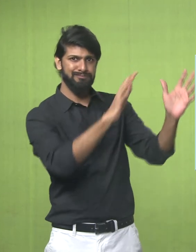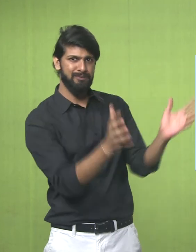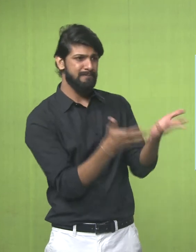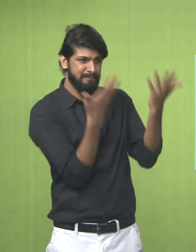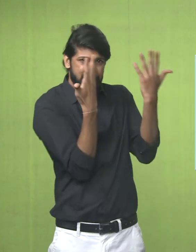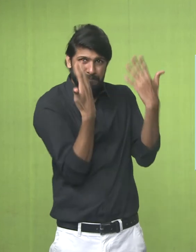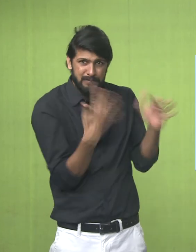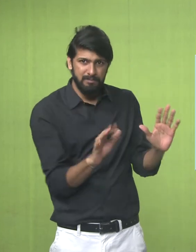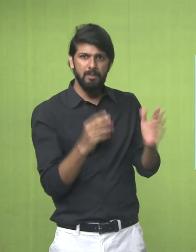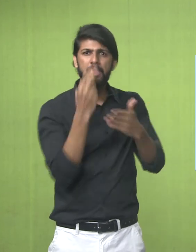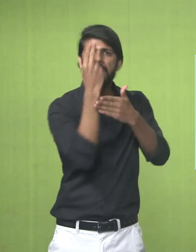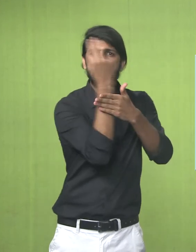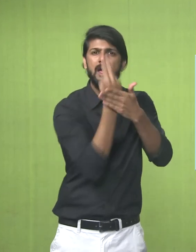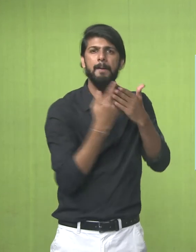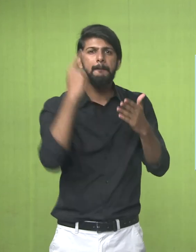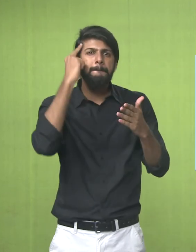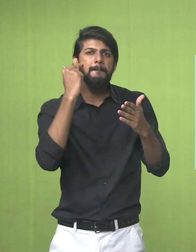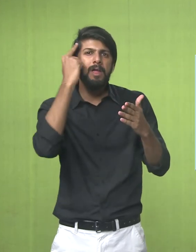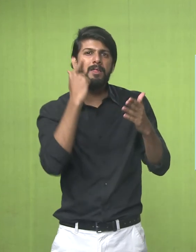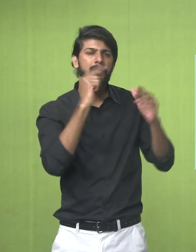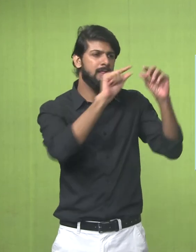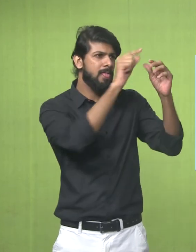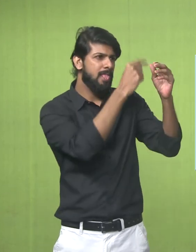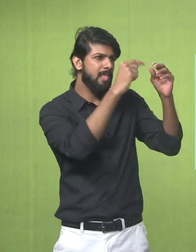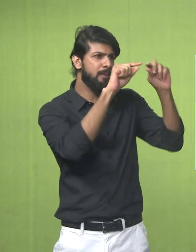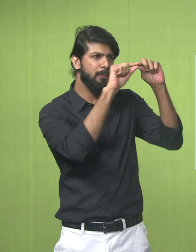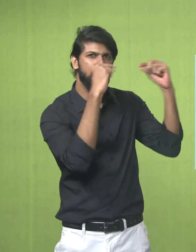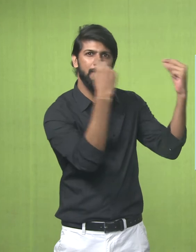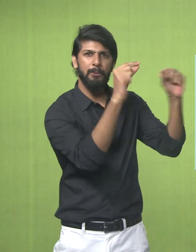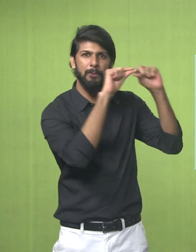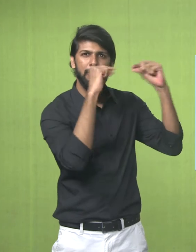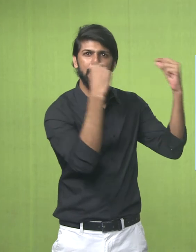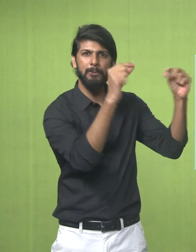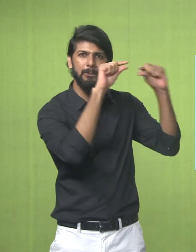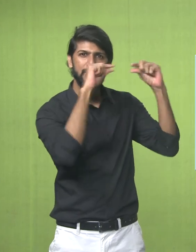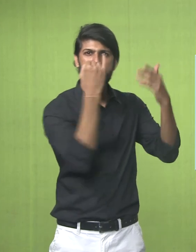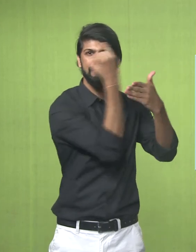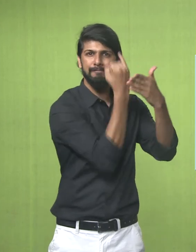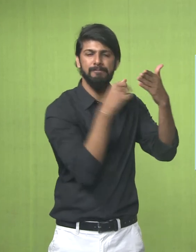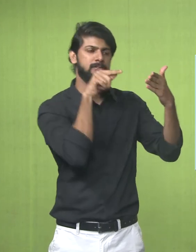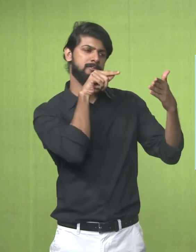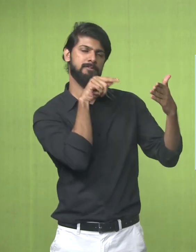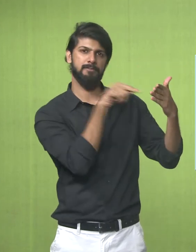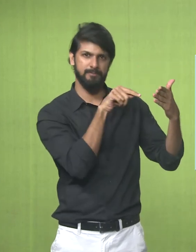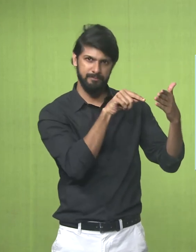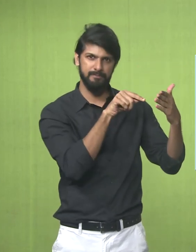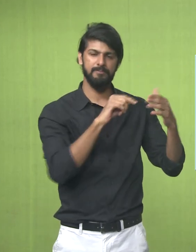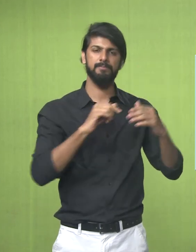And after the colouring It was decorated with black